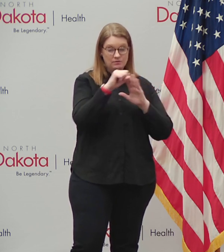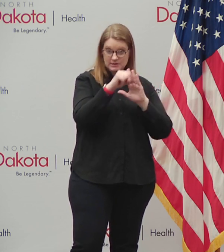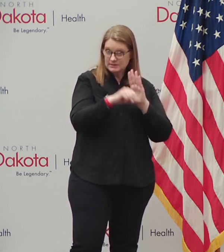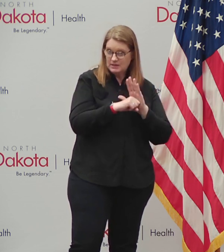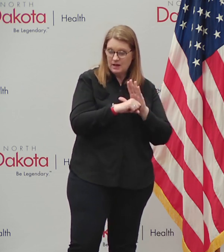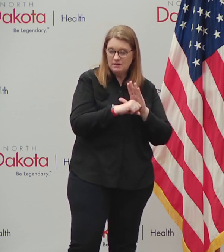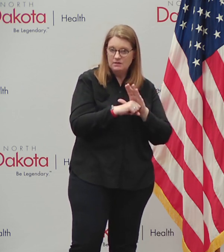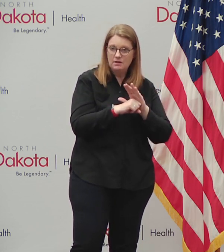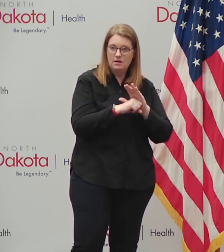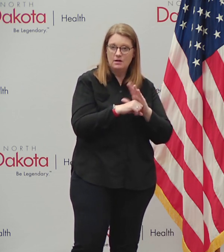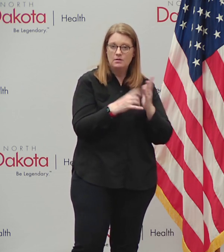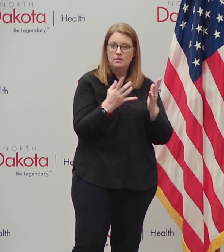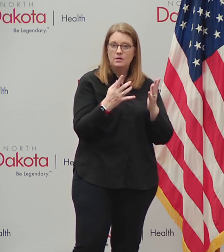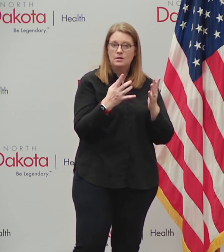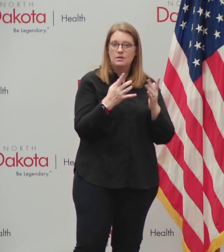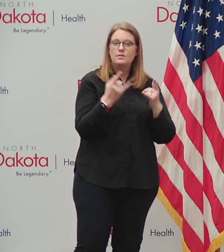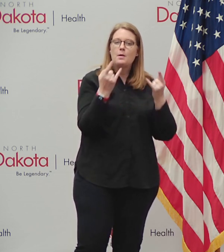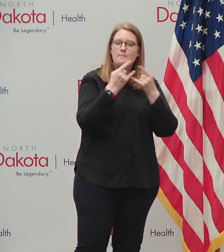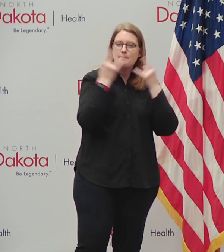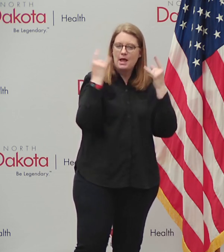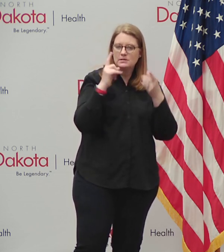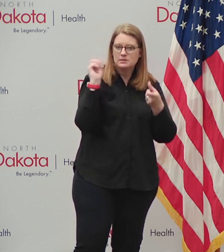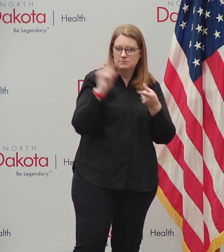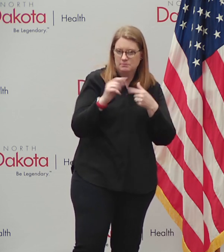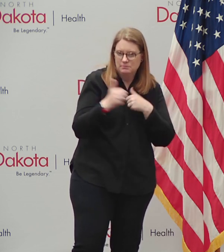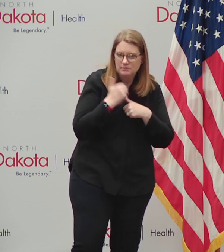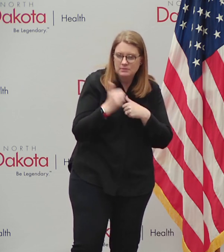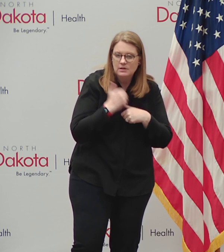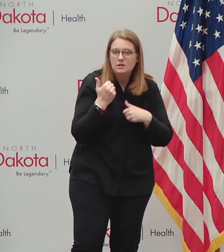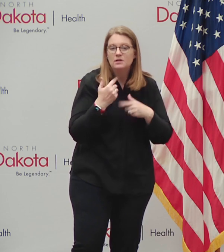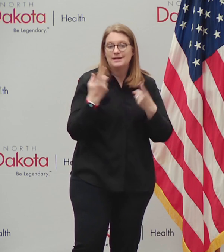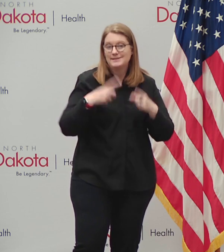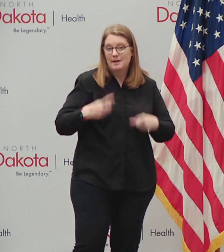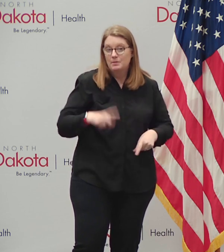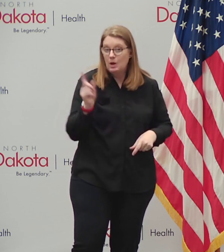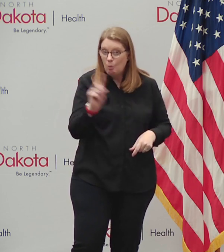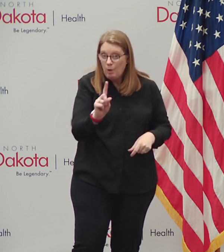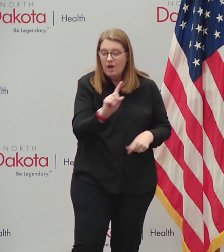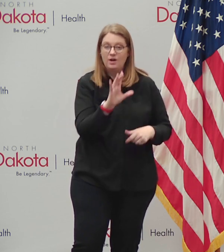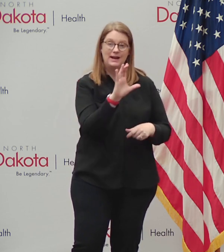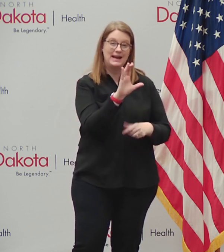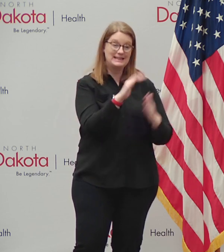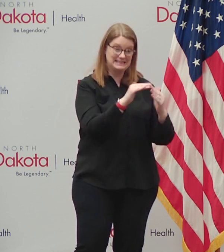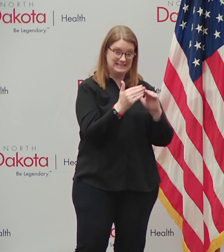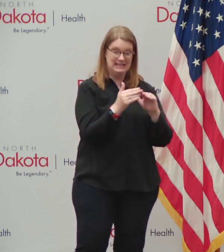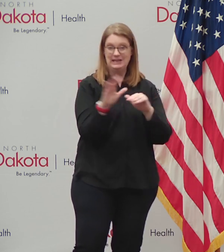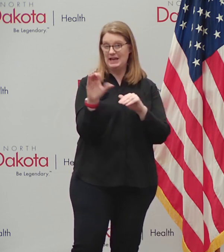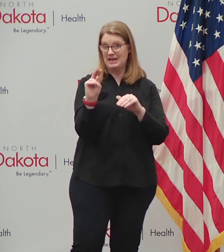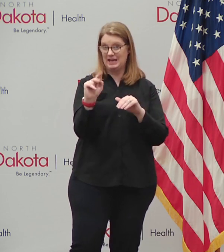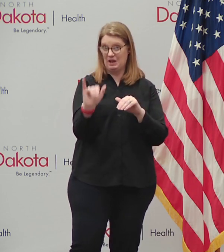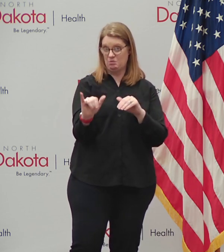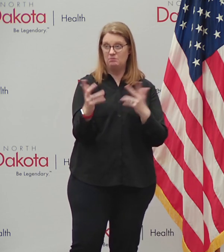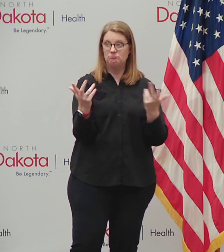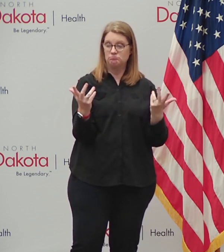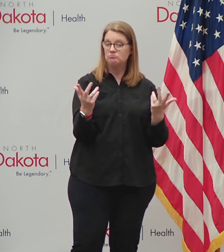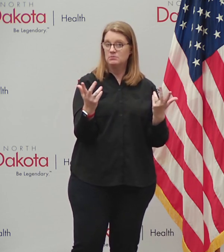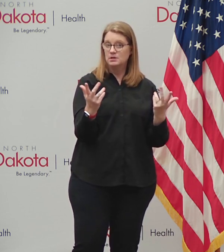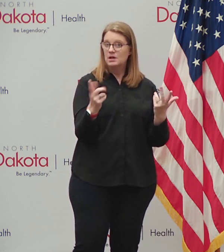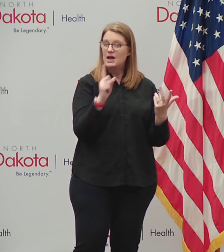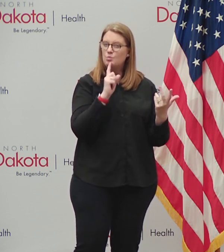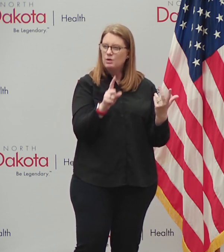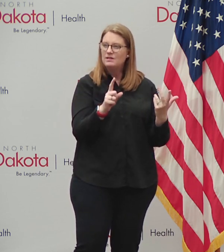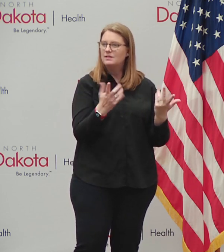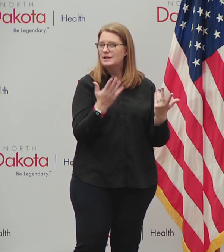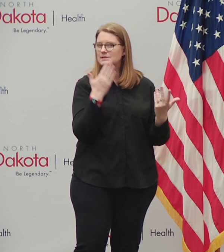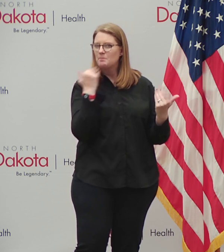seeing that their mask mitigation measures are going on city and county levels, which we think make a lot of sense because that's the level of in Fort where